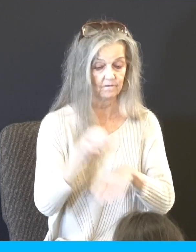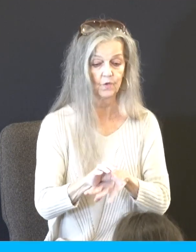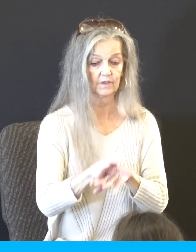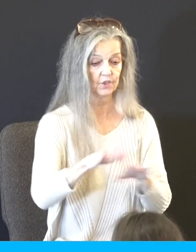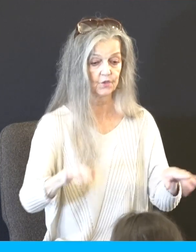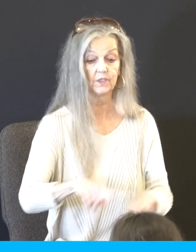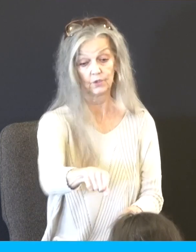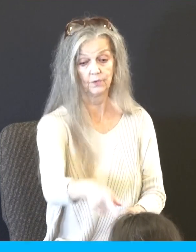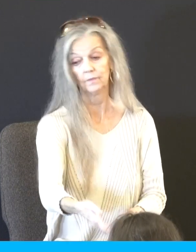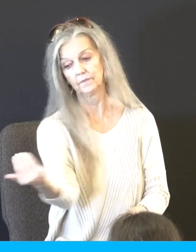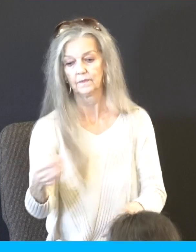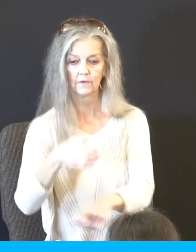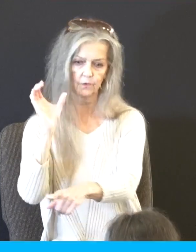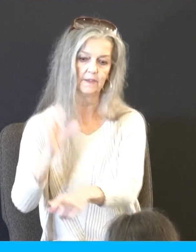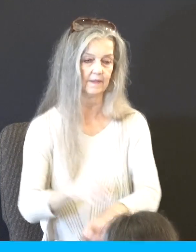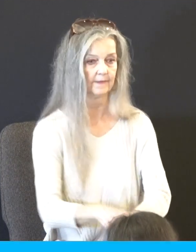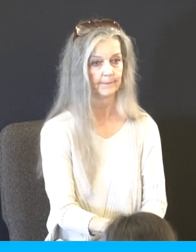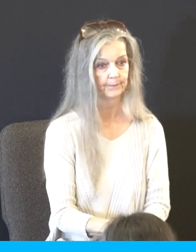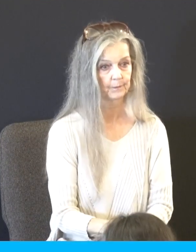much for your big God you're worshiping, you just drank him as an energy drink.